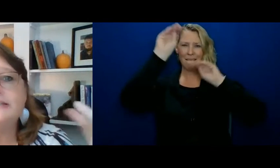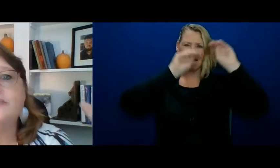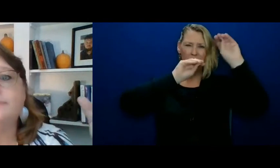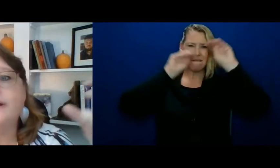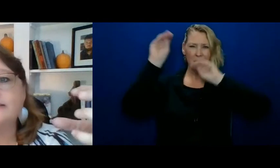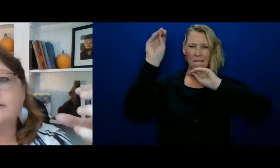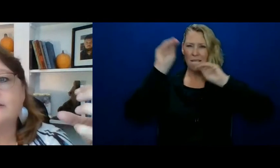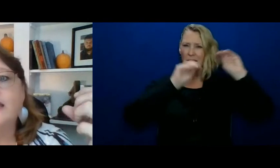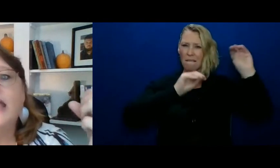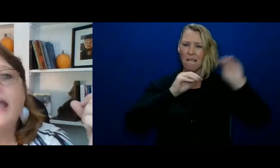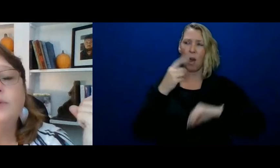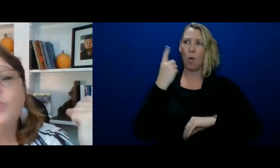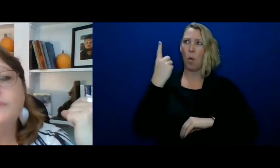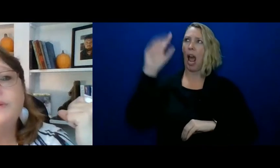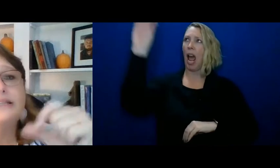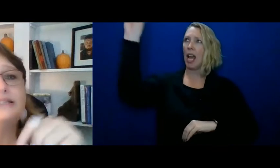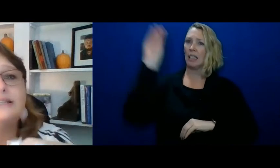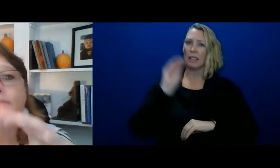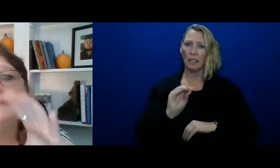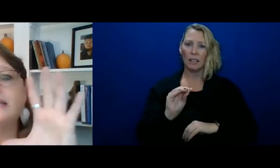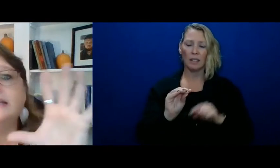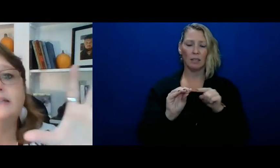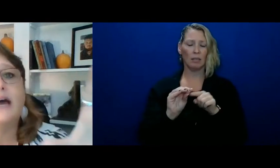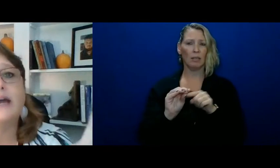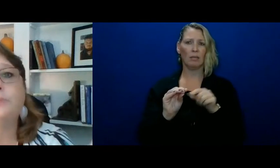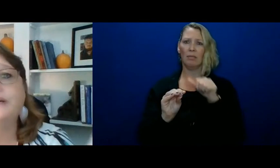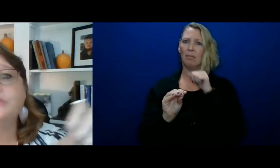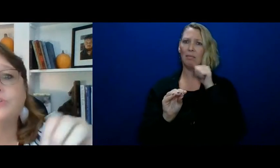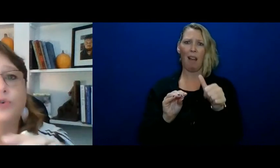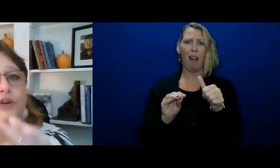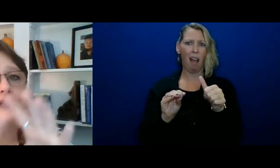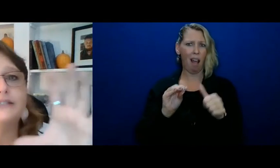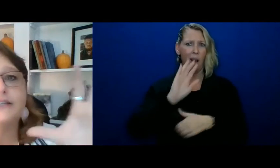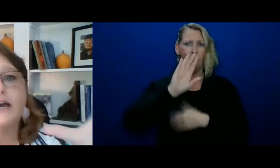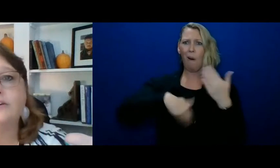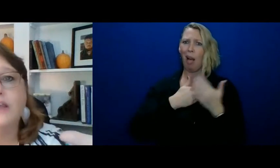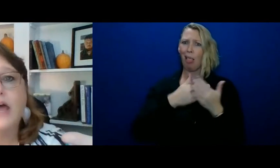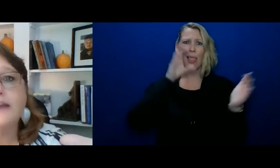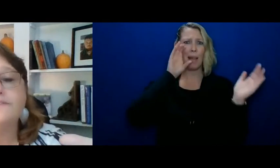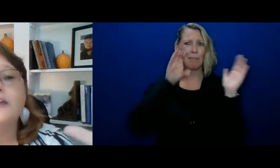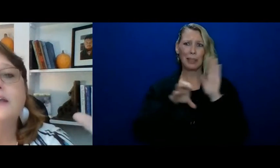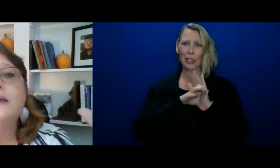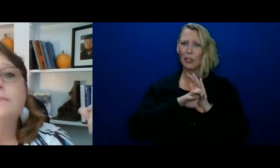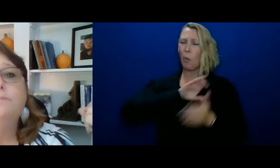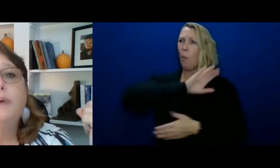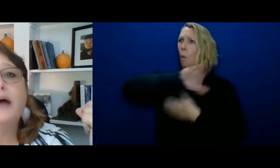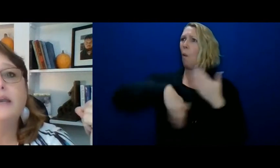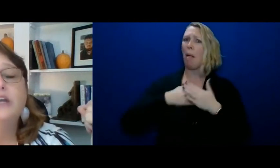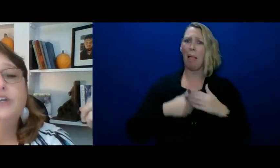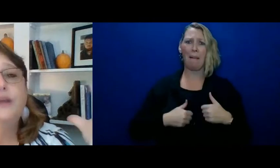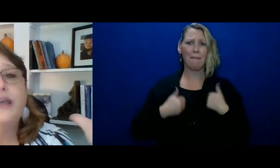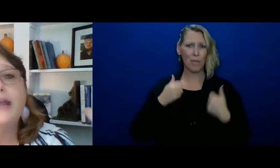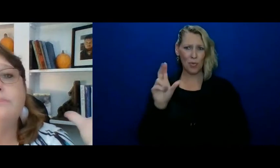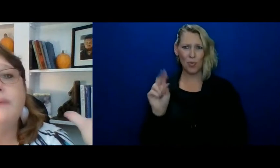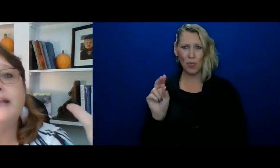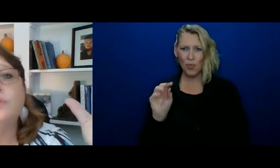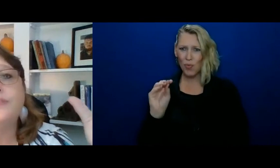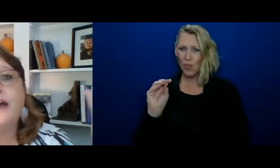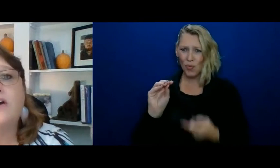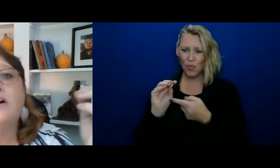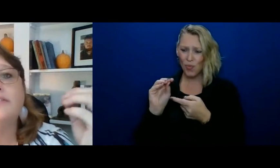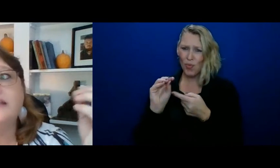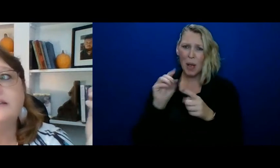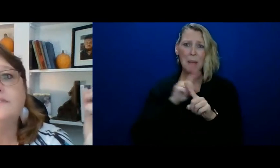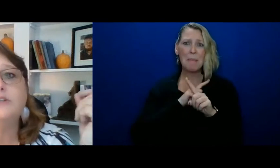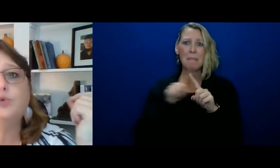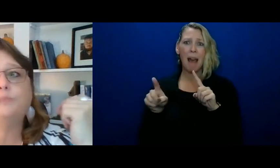one piece of the puzzle. And one piece doesn't make an entire picture or an entire life, but you can't make it